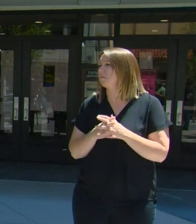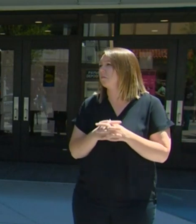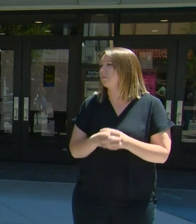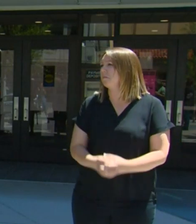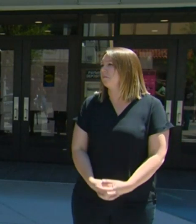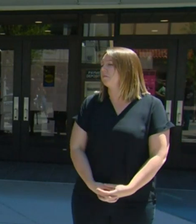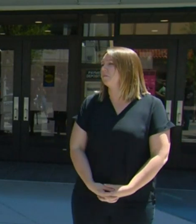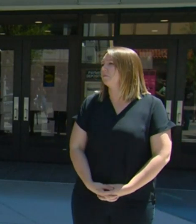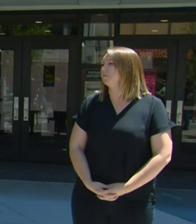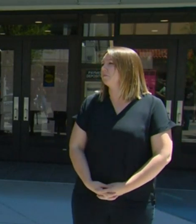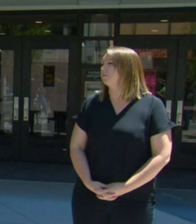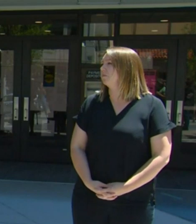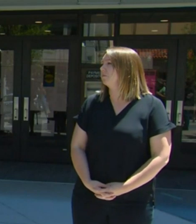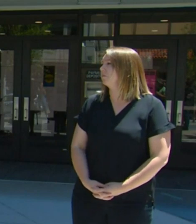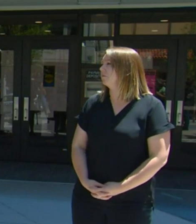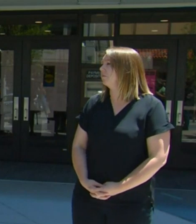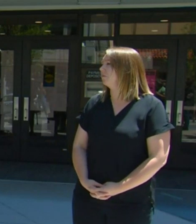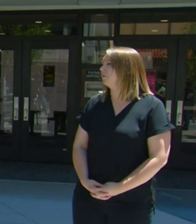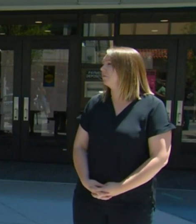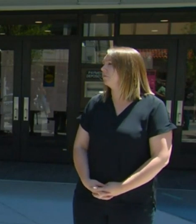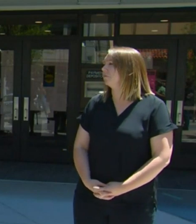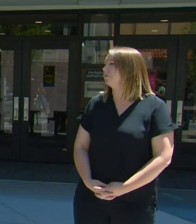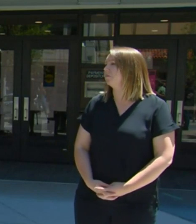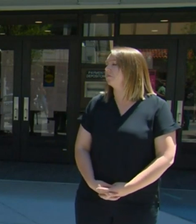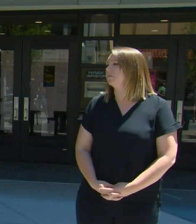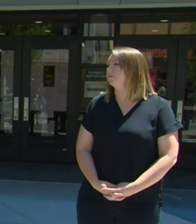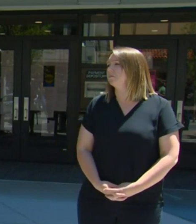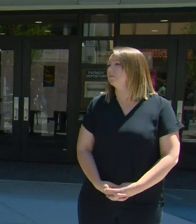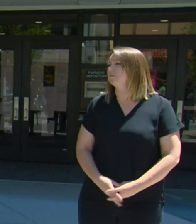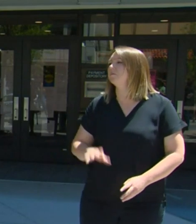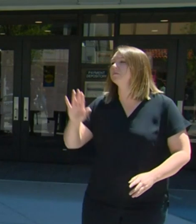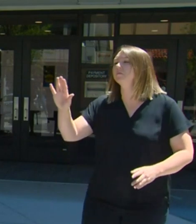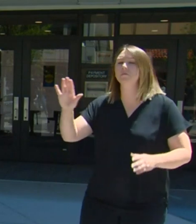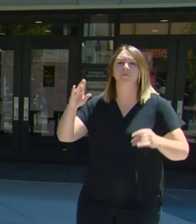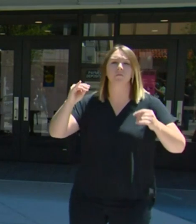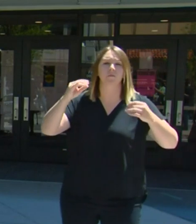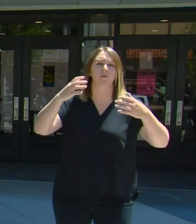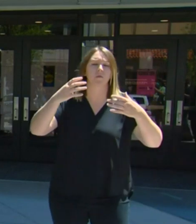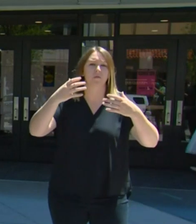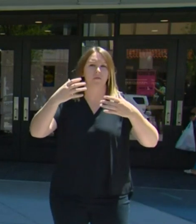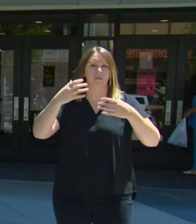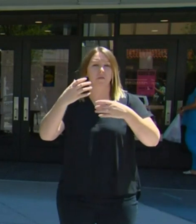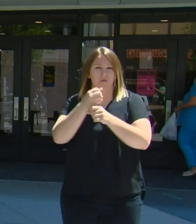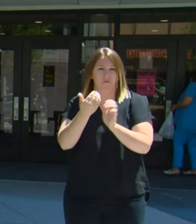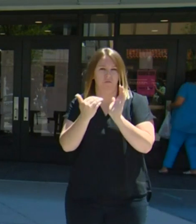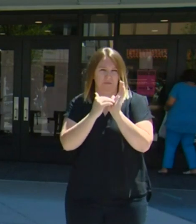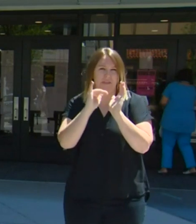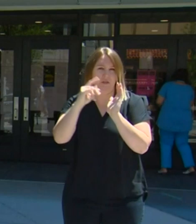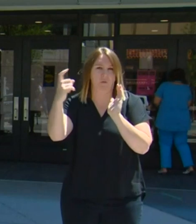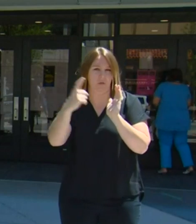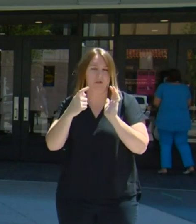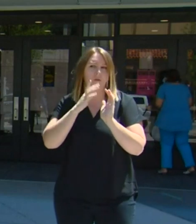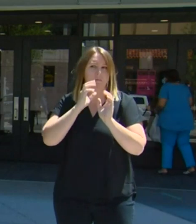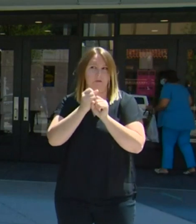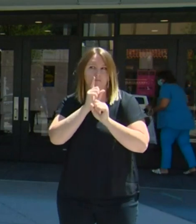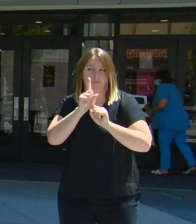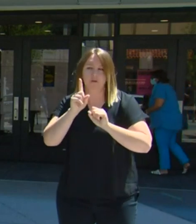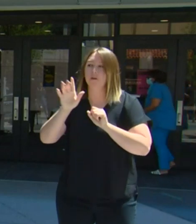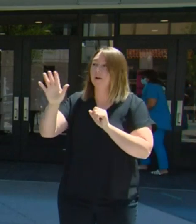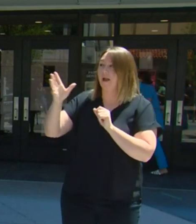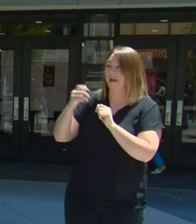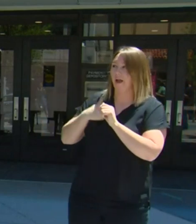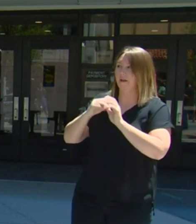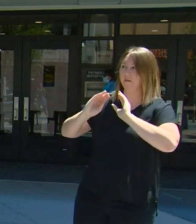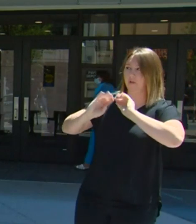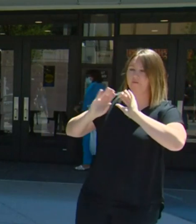and that's safe for them. So just if it, if anybody didn't hear the question, make sure I'm paraphrasing it correctly.